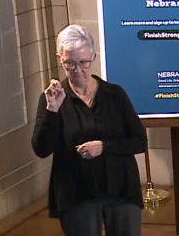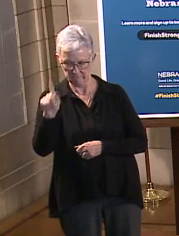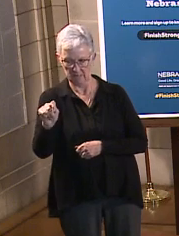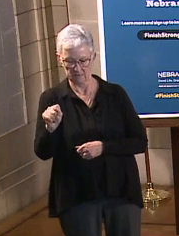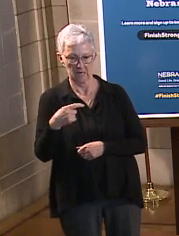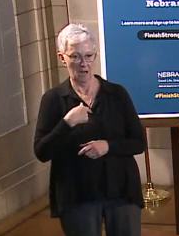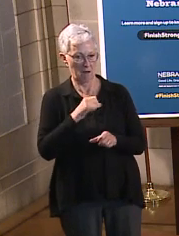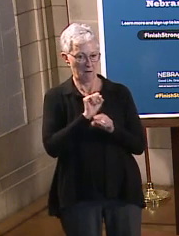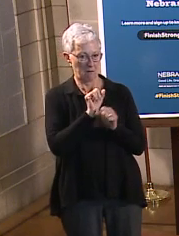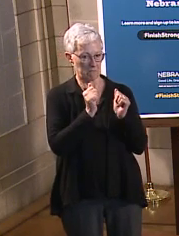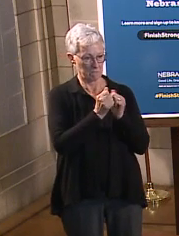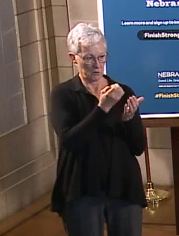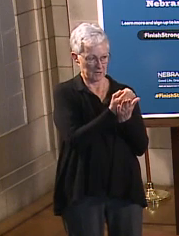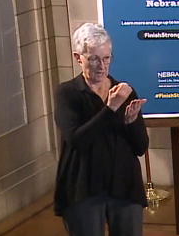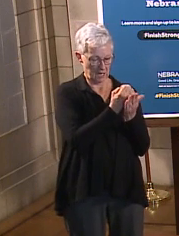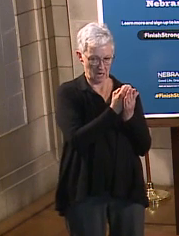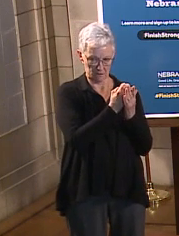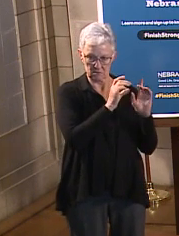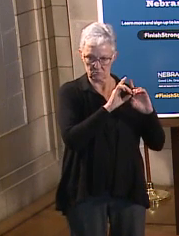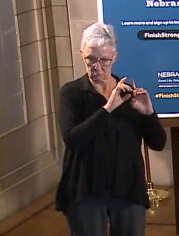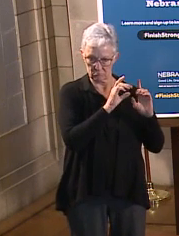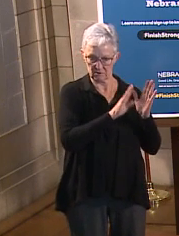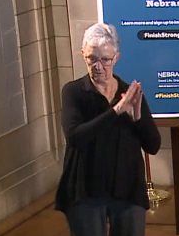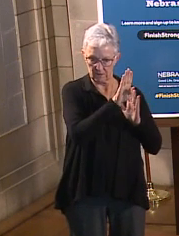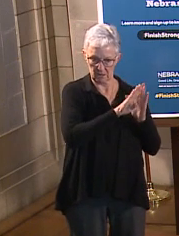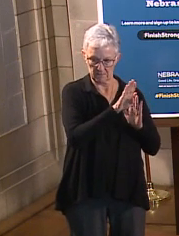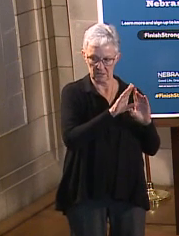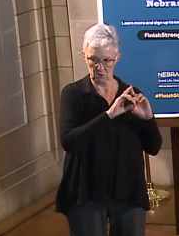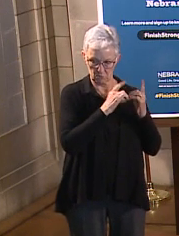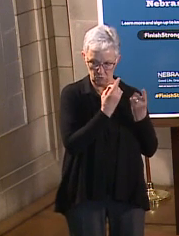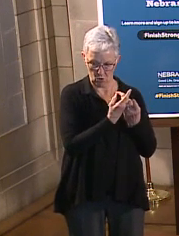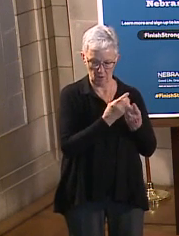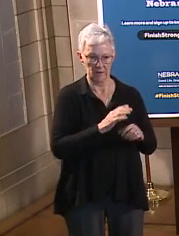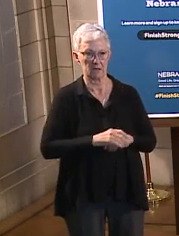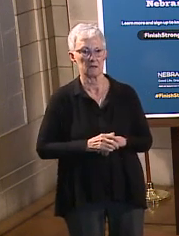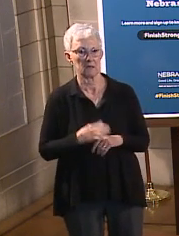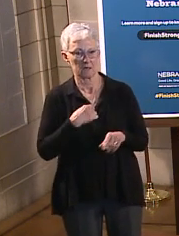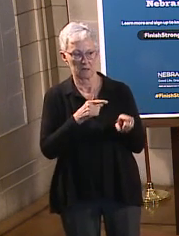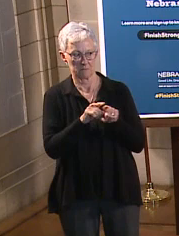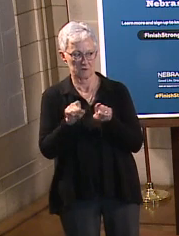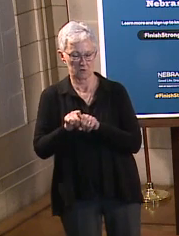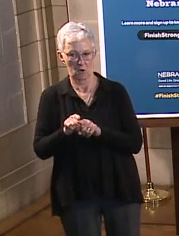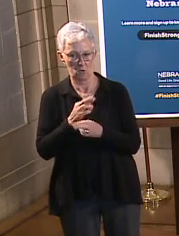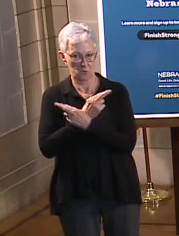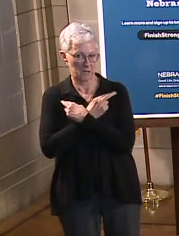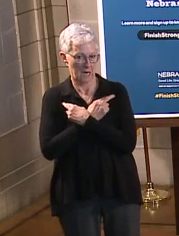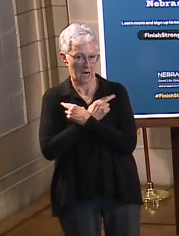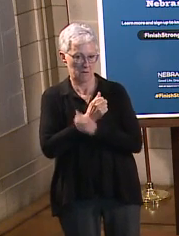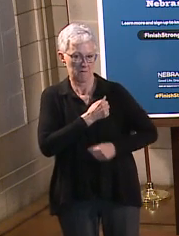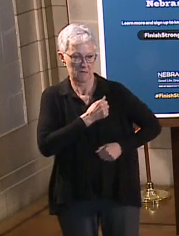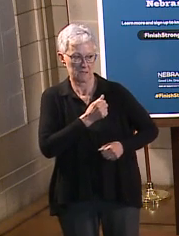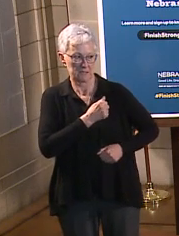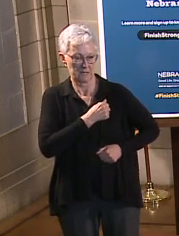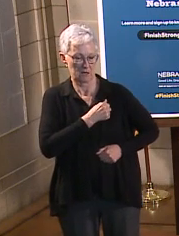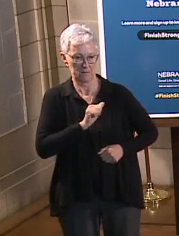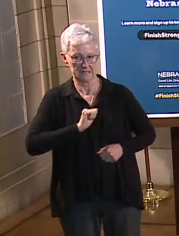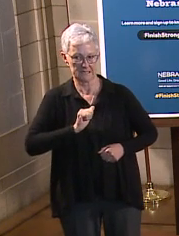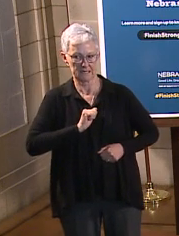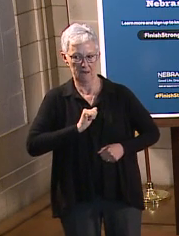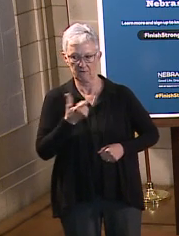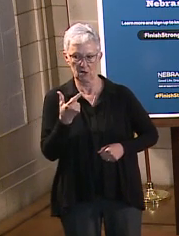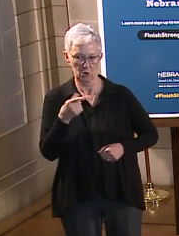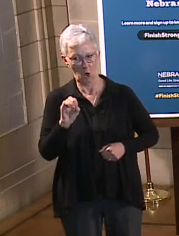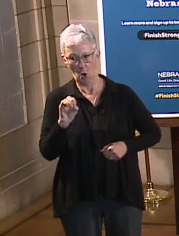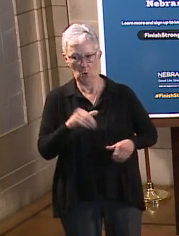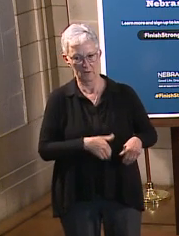Development, and like Director Jackson and, uh, Director Goines, I am also a retired military veteran, Go Navy, and I